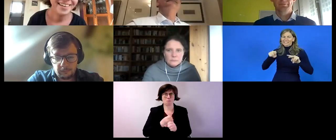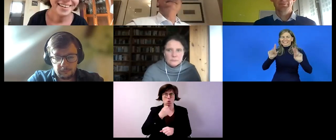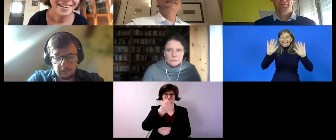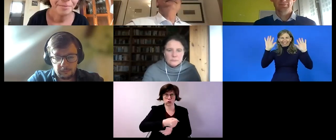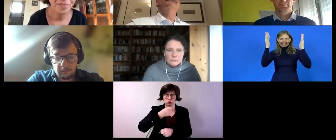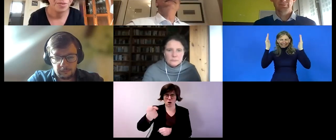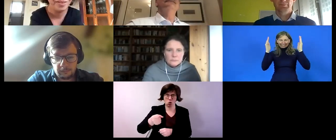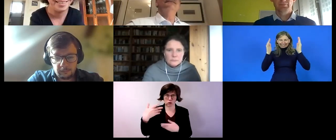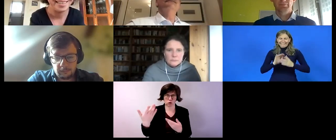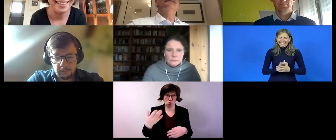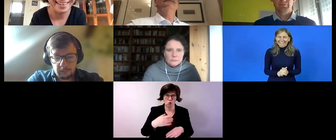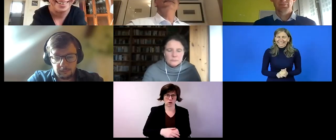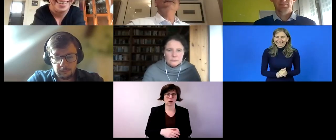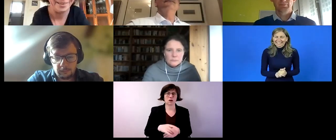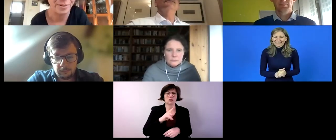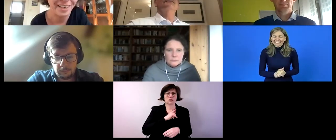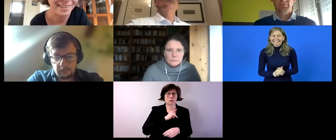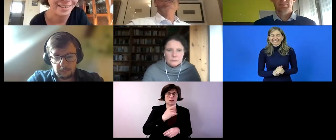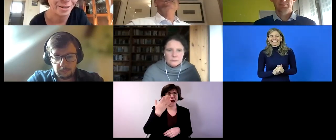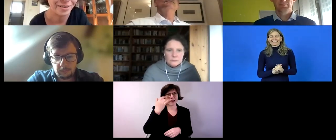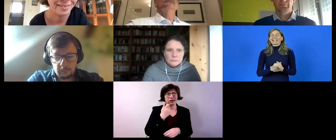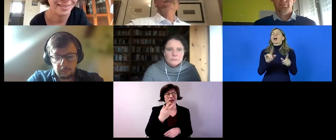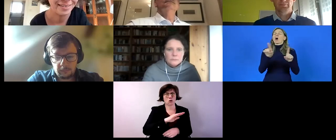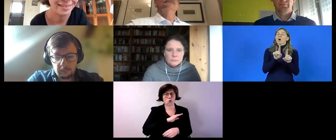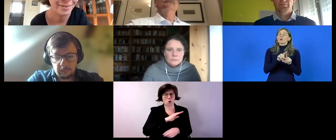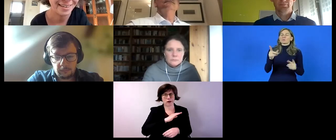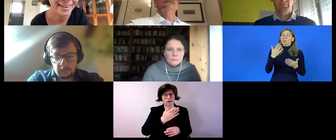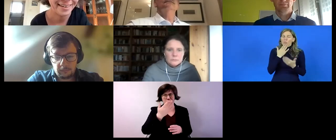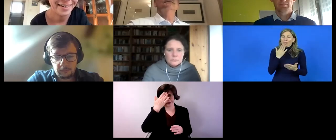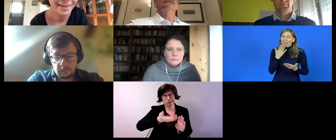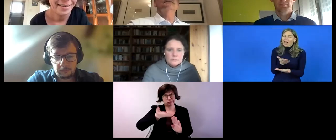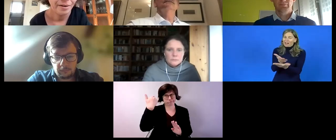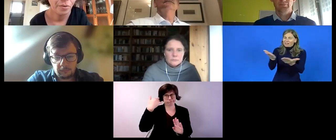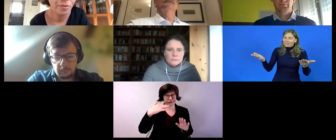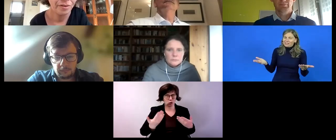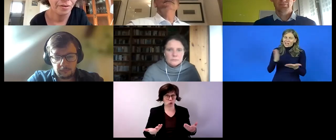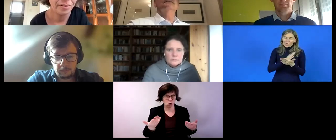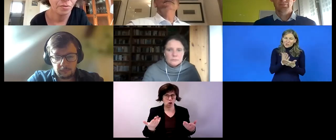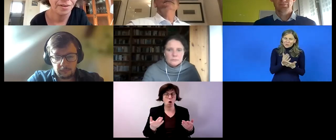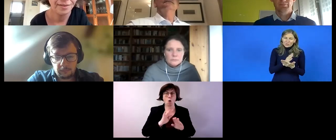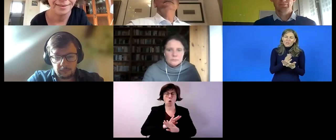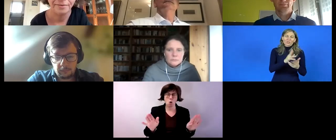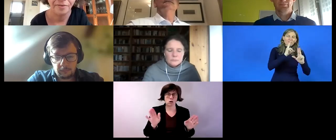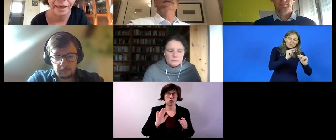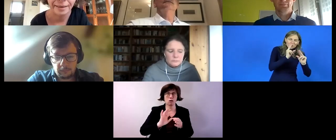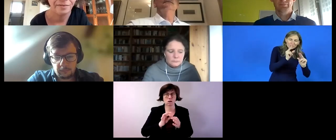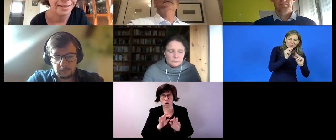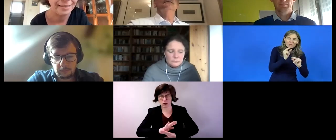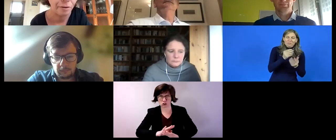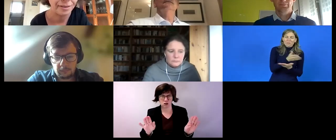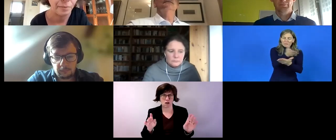langensiepen kindly thanks the interpreters for the support offered